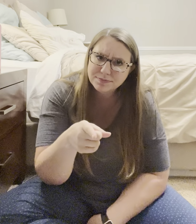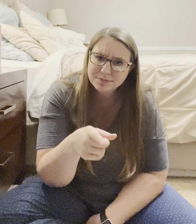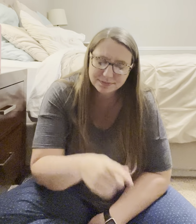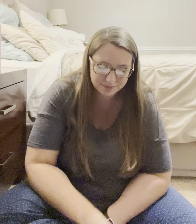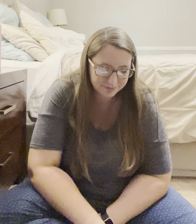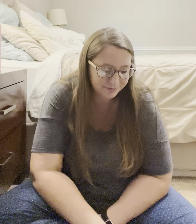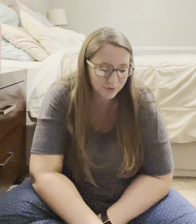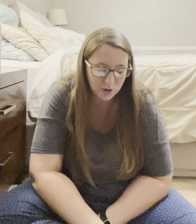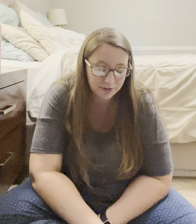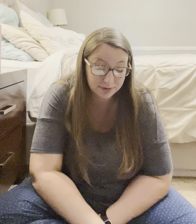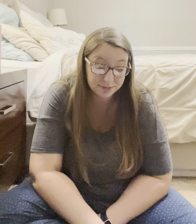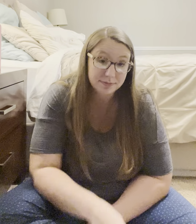Whatever.